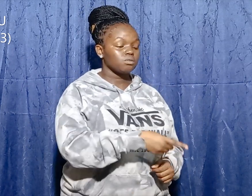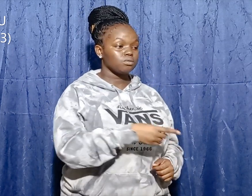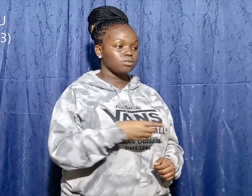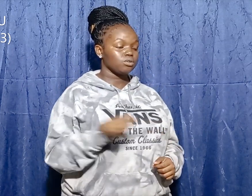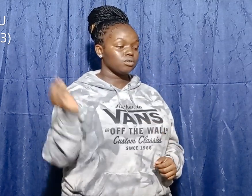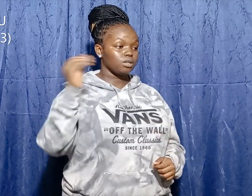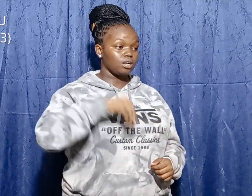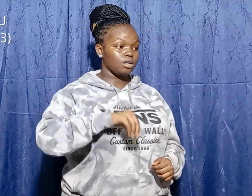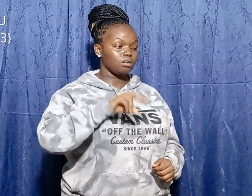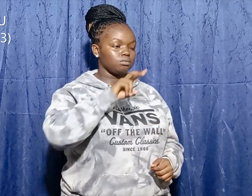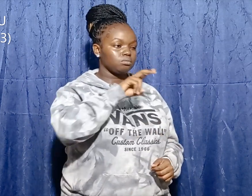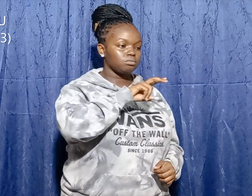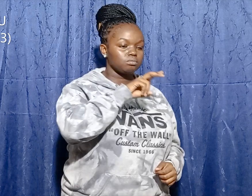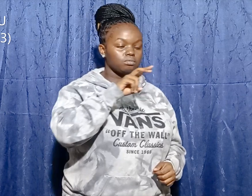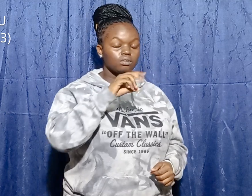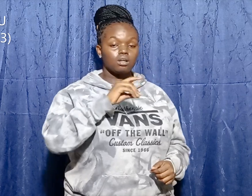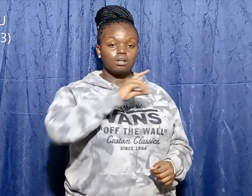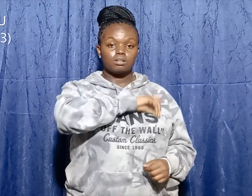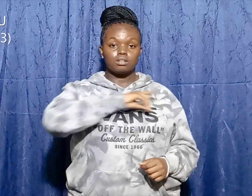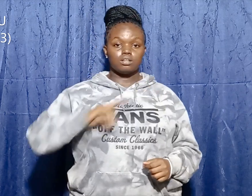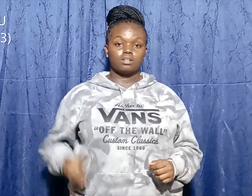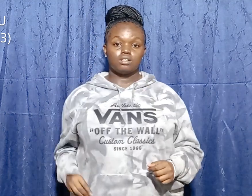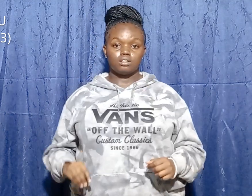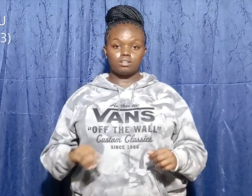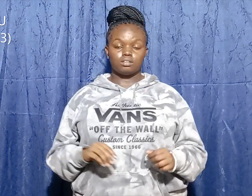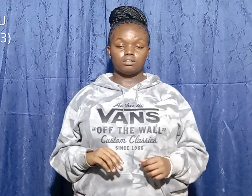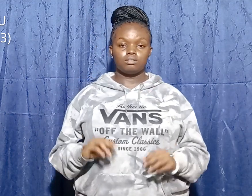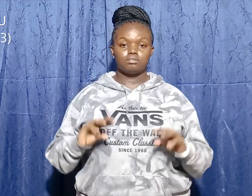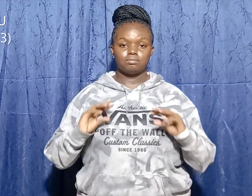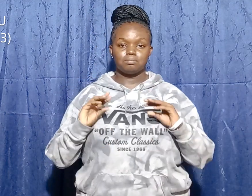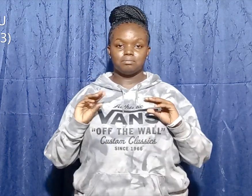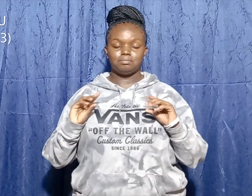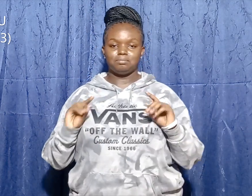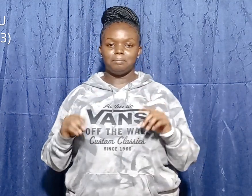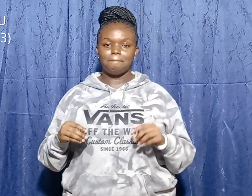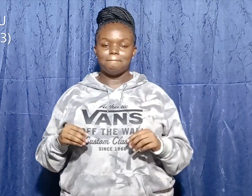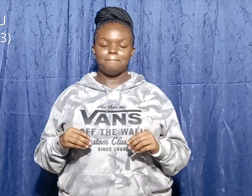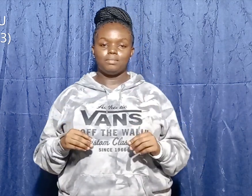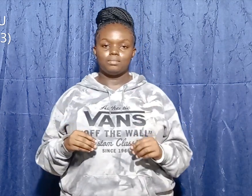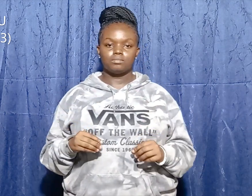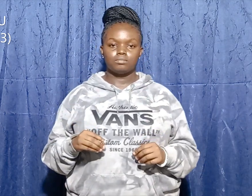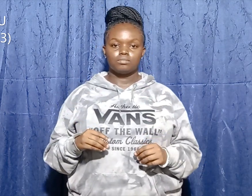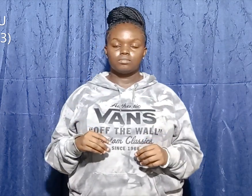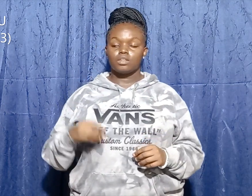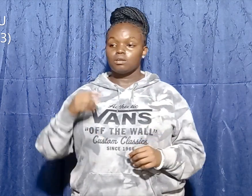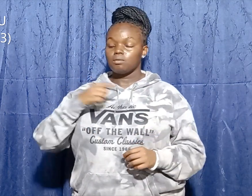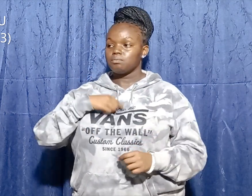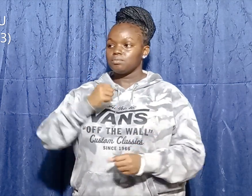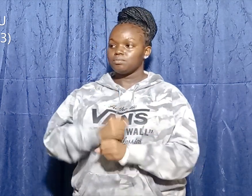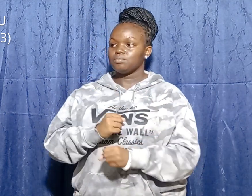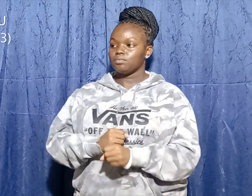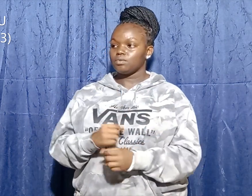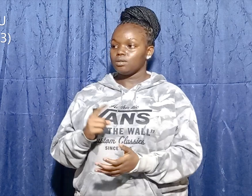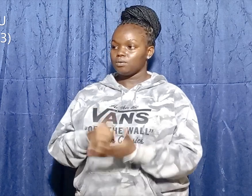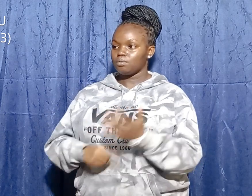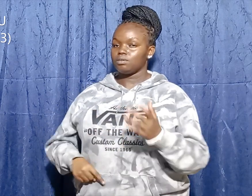David answered, What have I done? You want me to be quiet? David